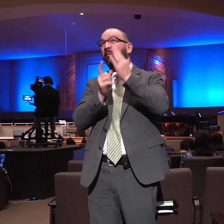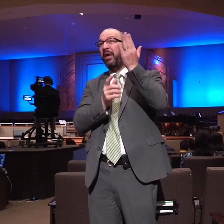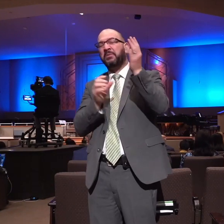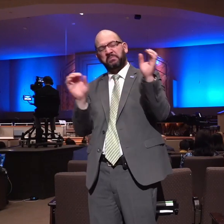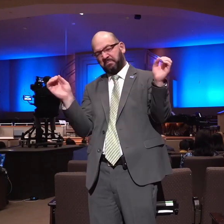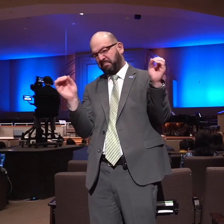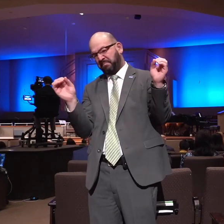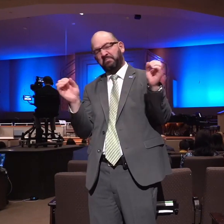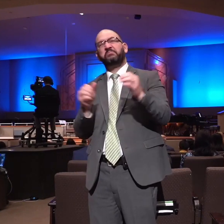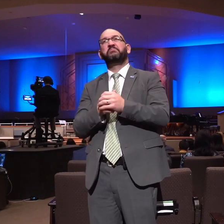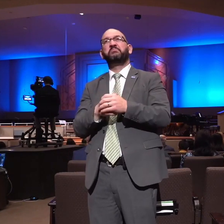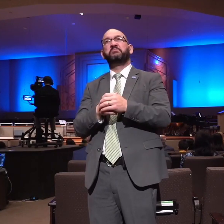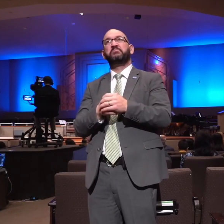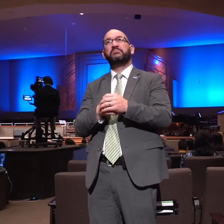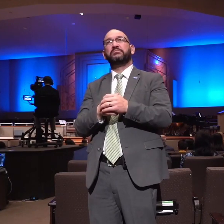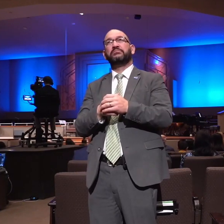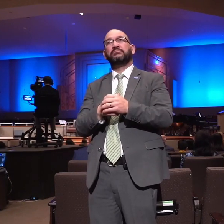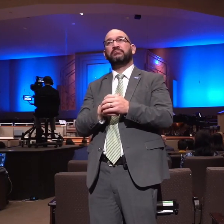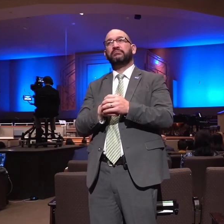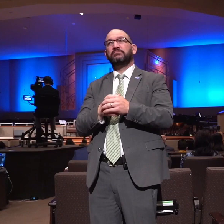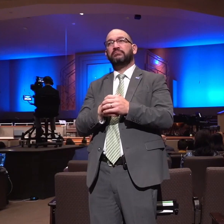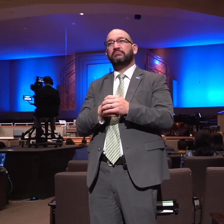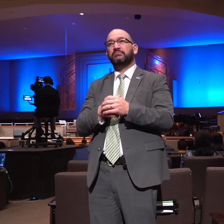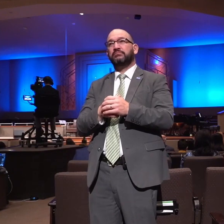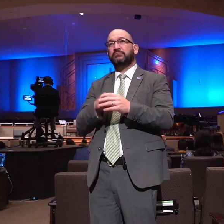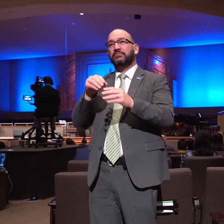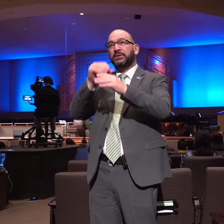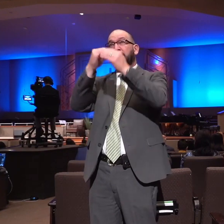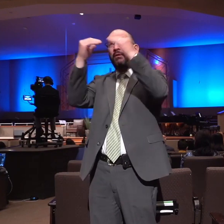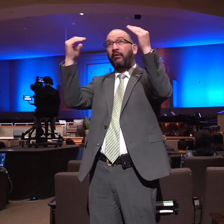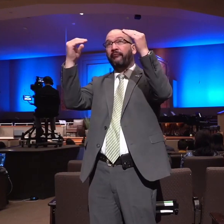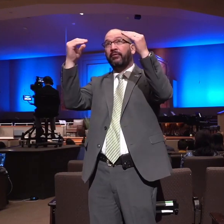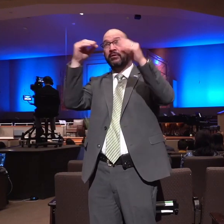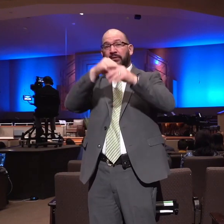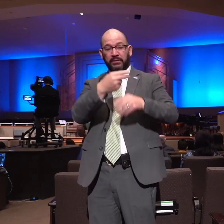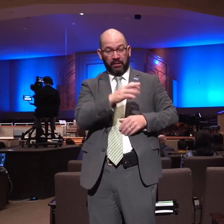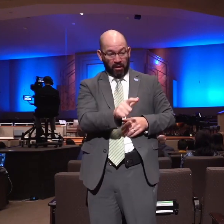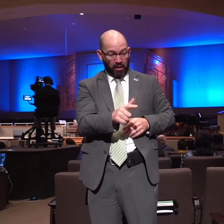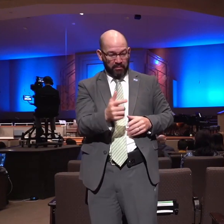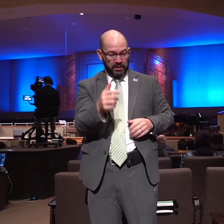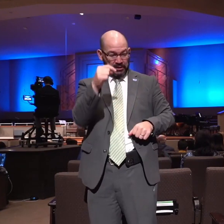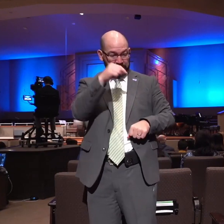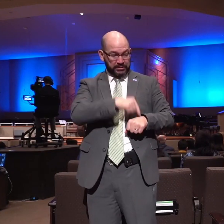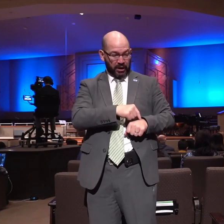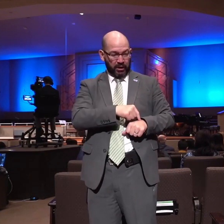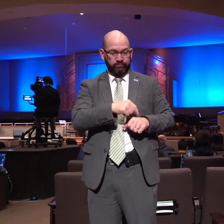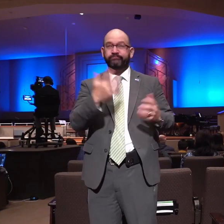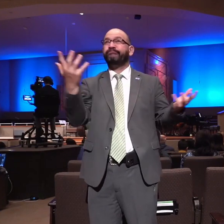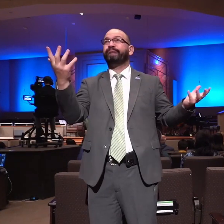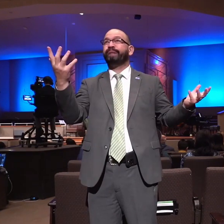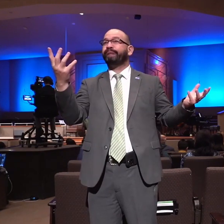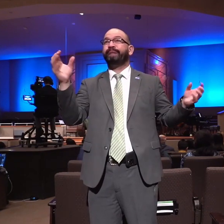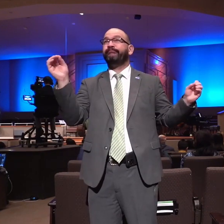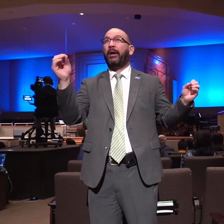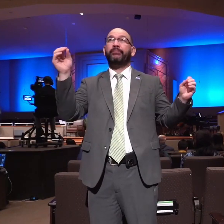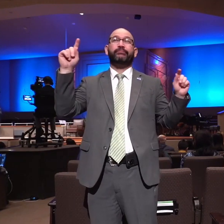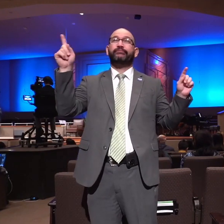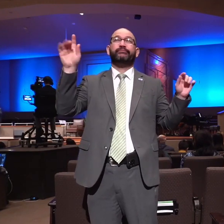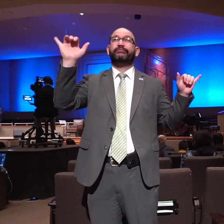in heaven or hell we base so much of our life on time